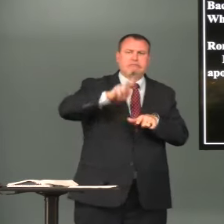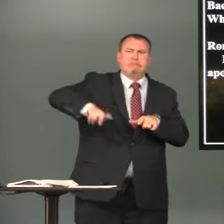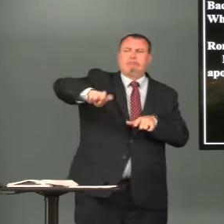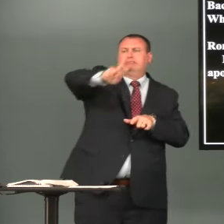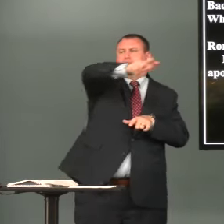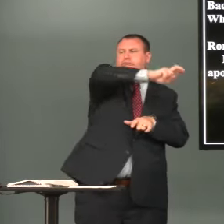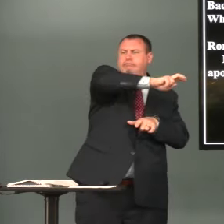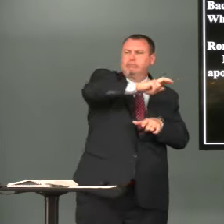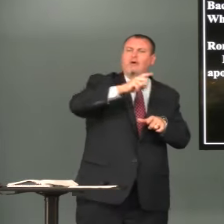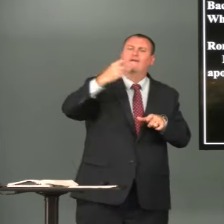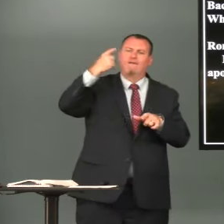one